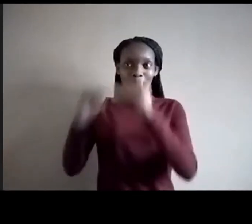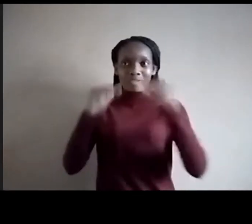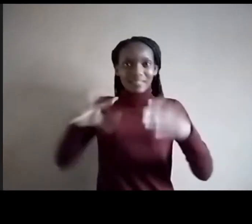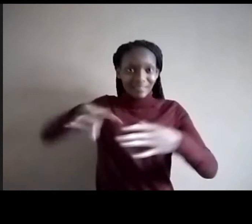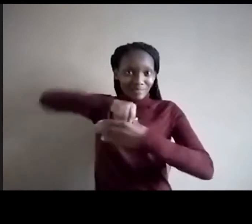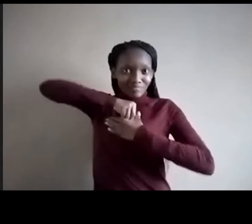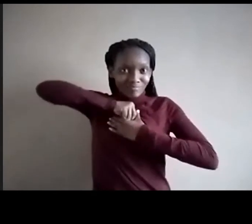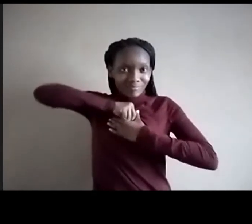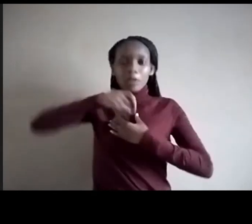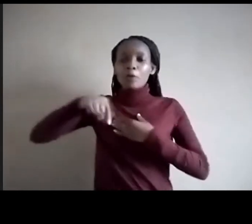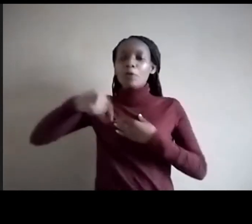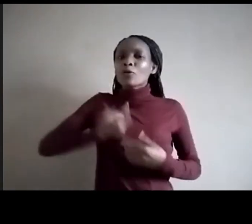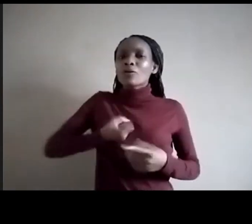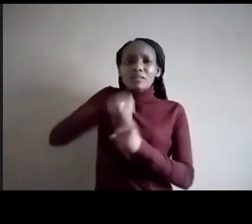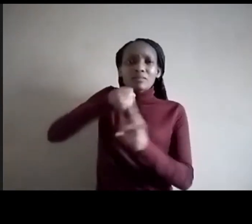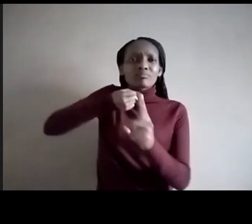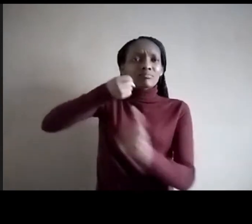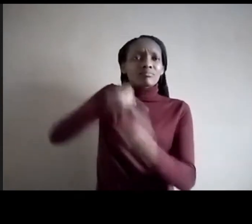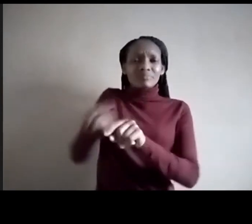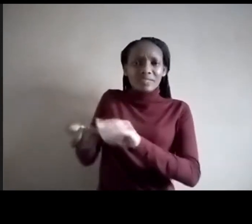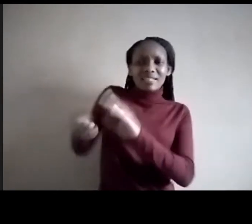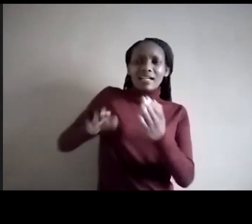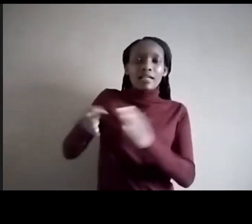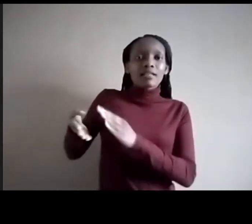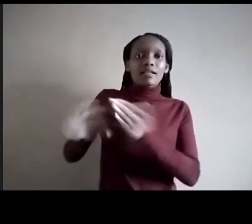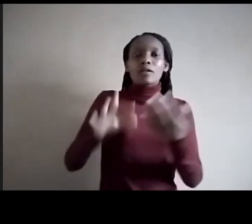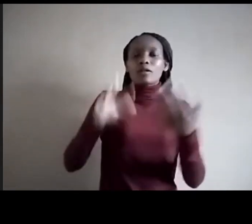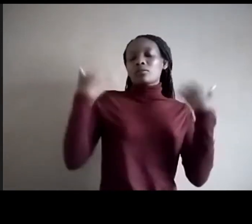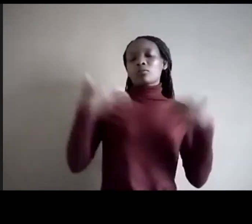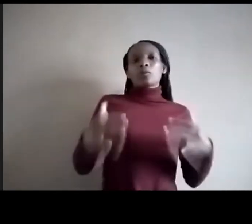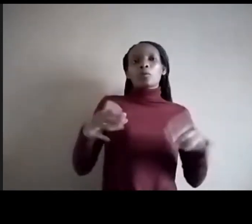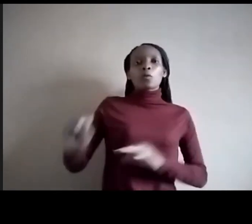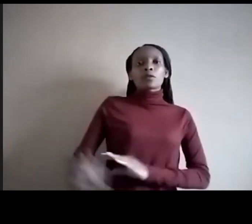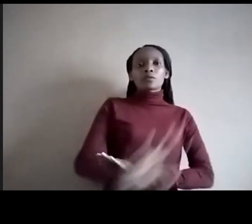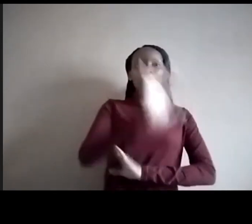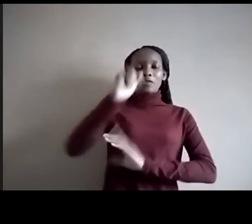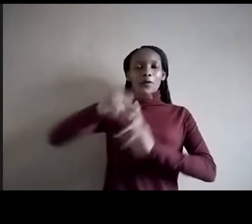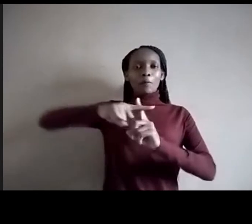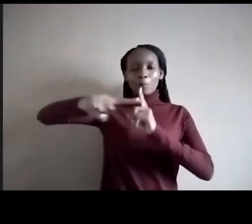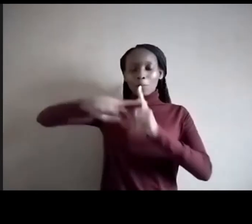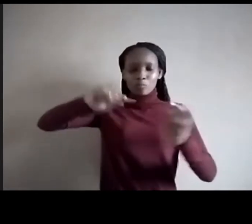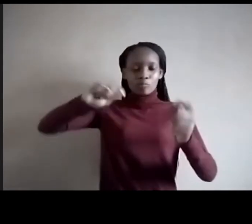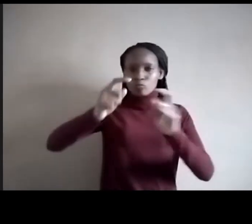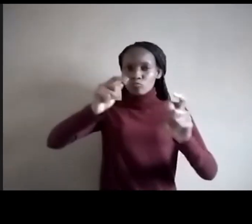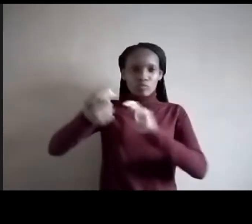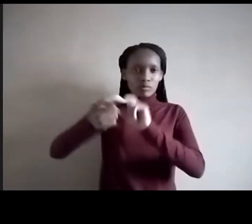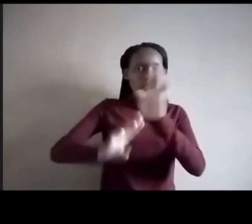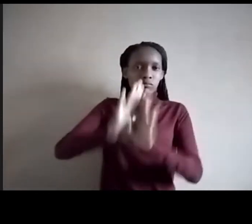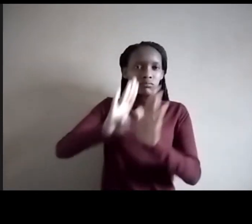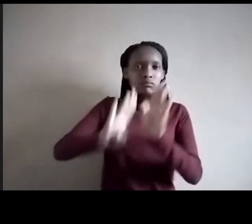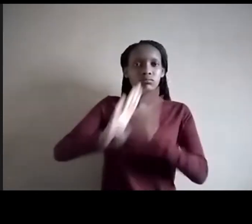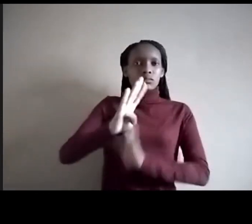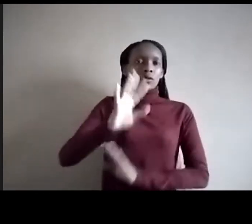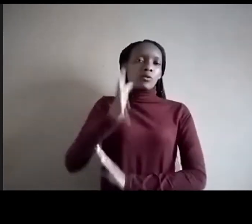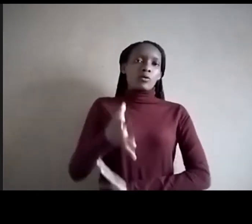there's so much that this country would see, which will be positive changes towards a society